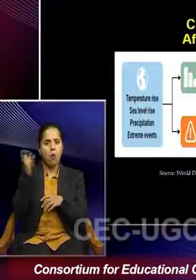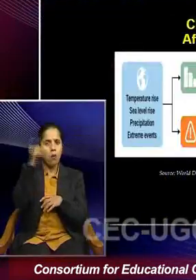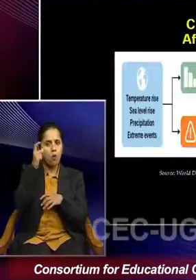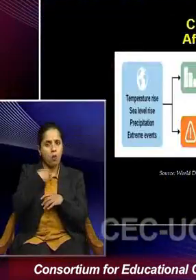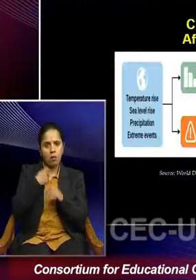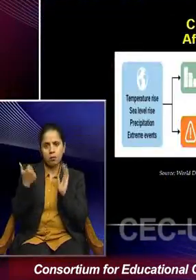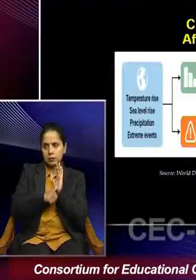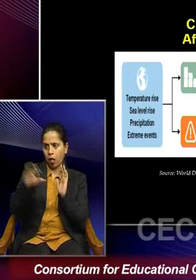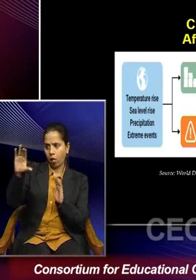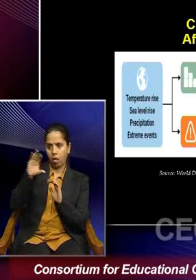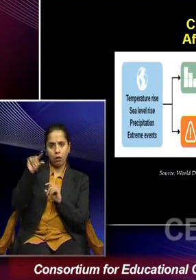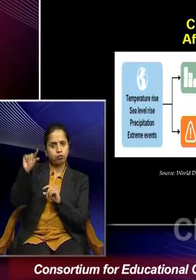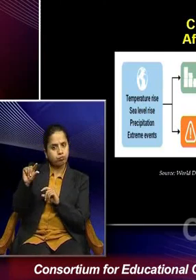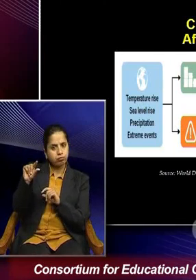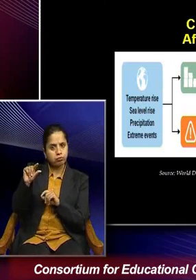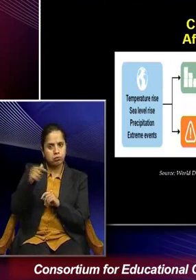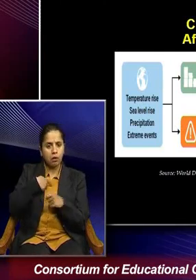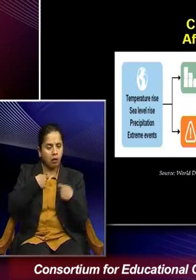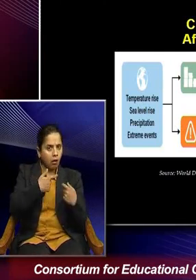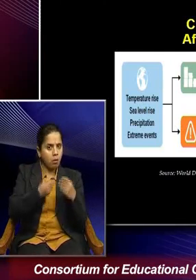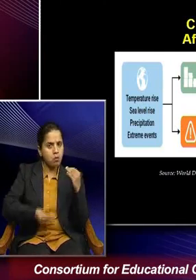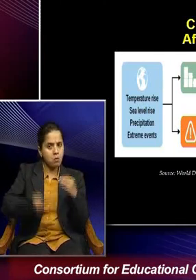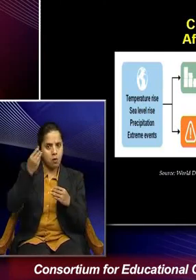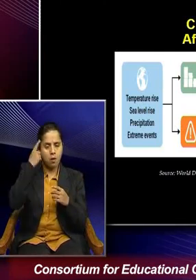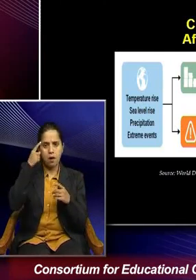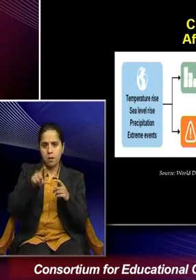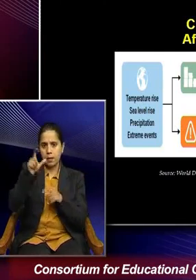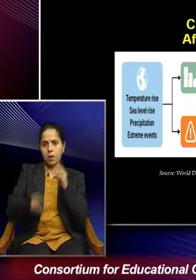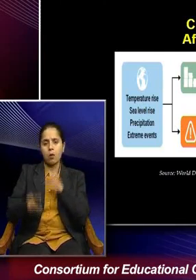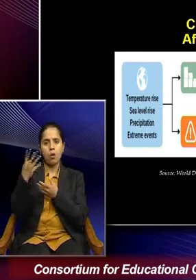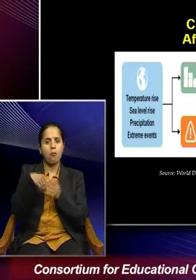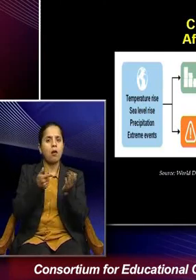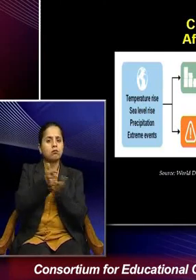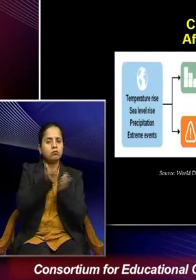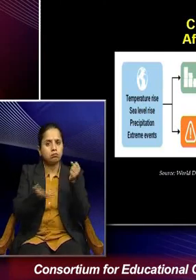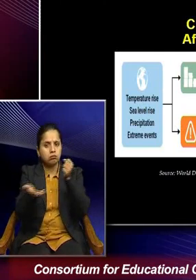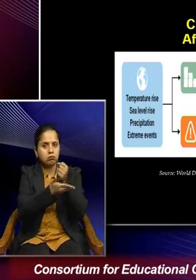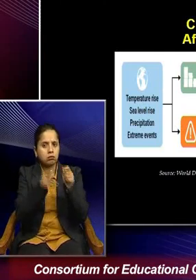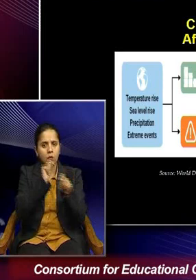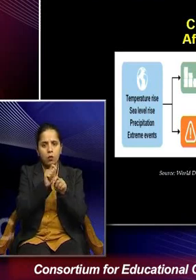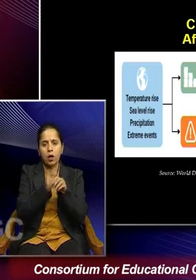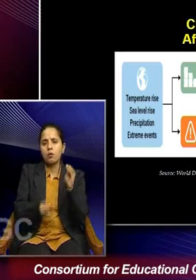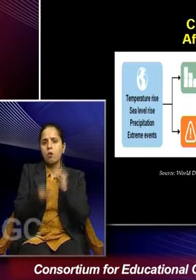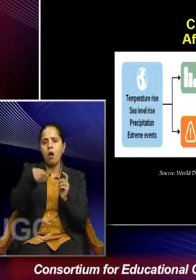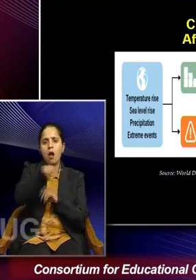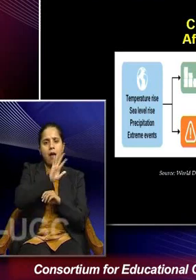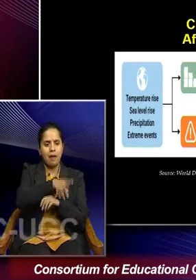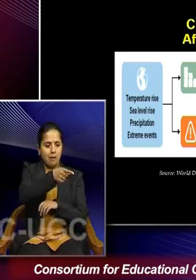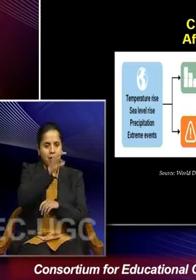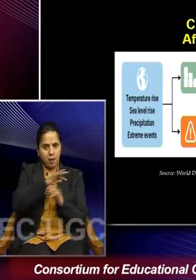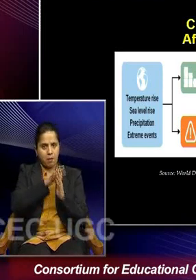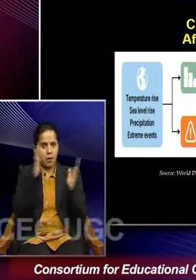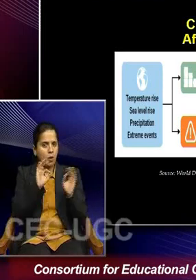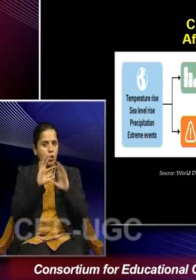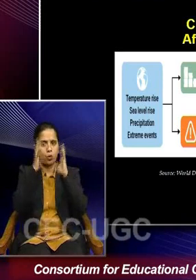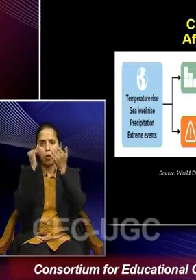people because large proportion of human population is engaged in agriculture and allied and primary sector in the global south.